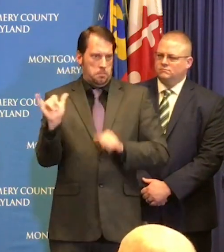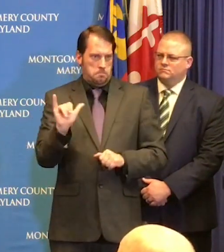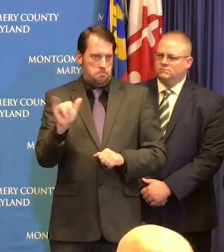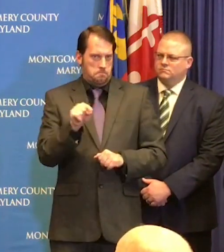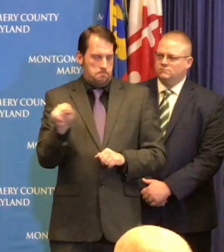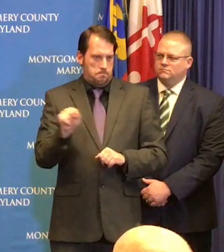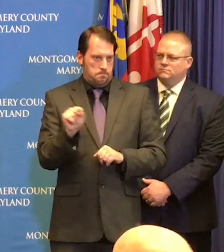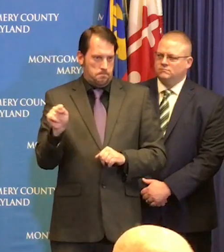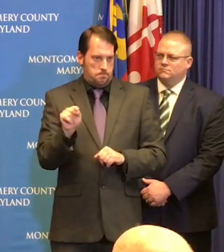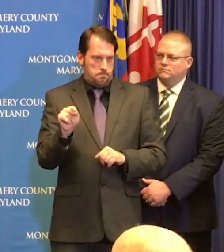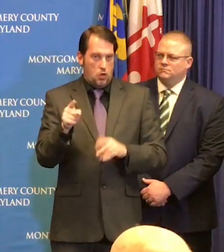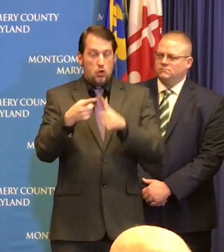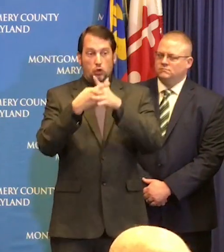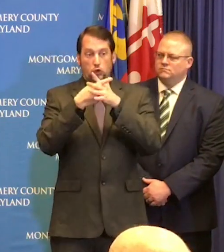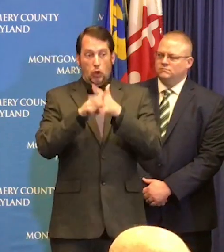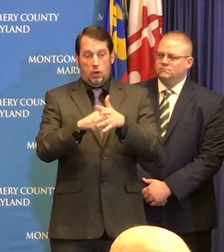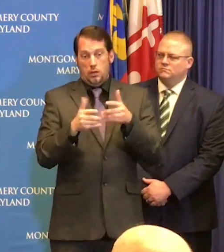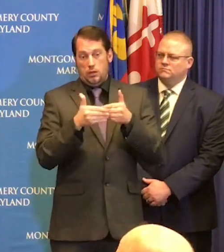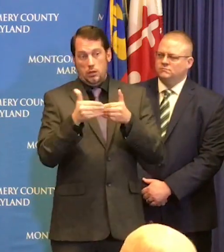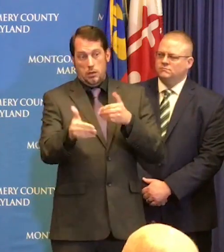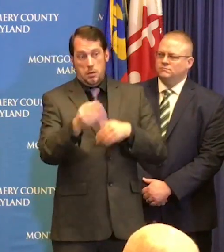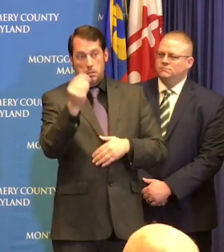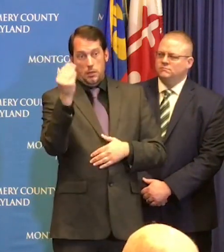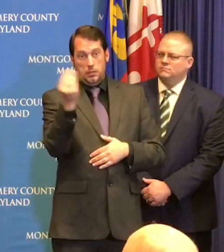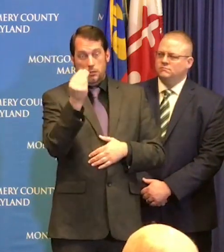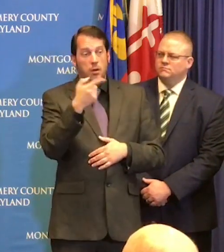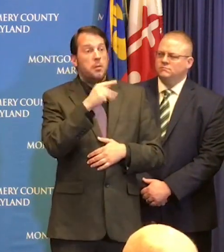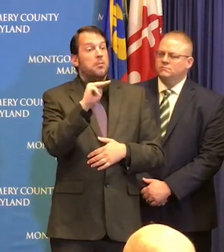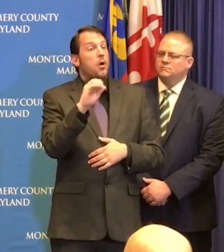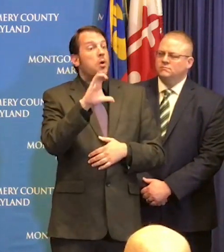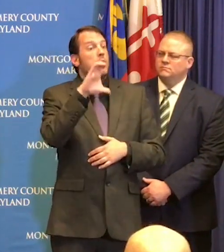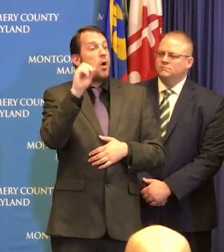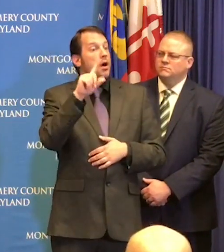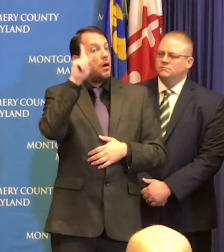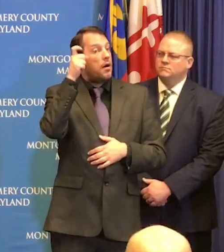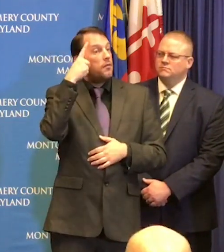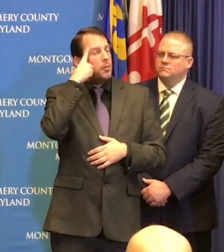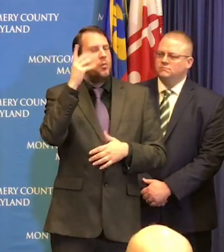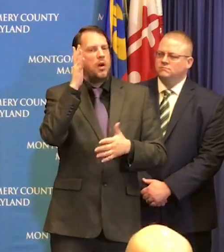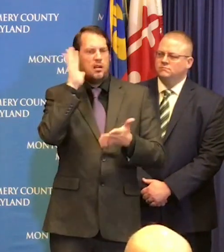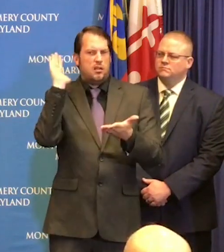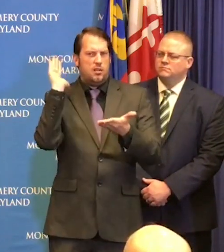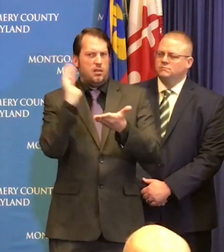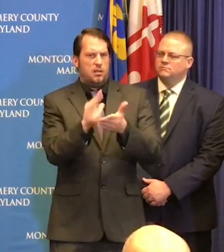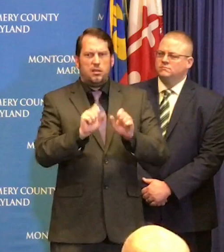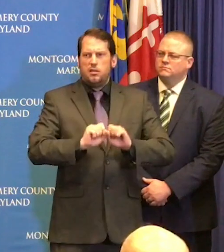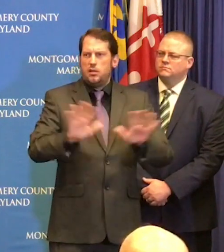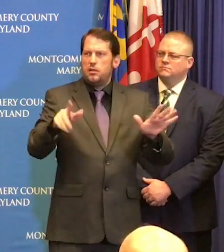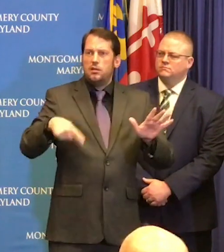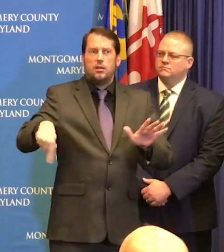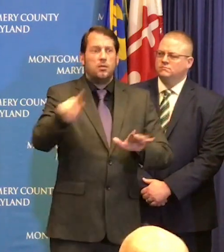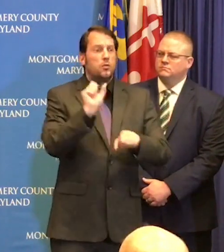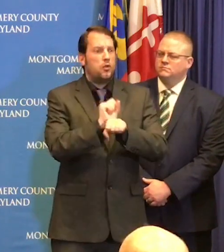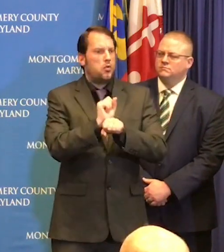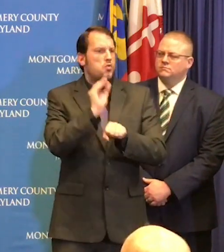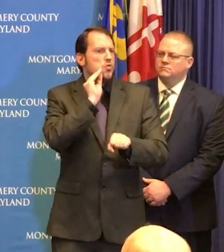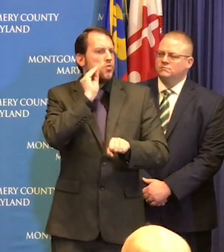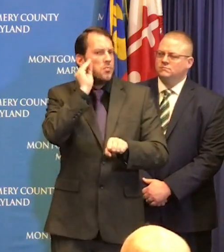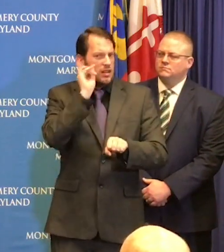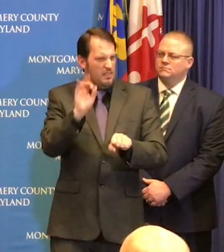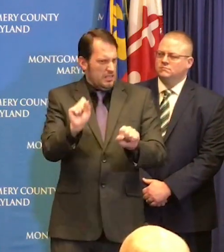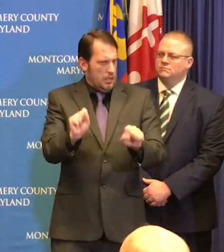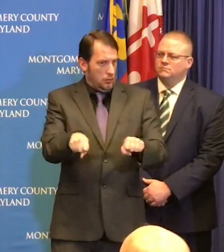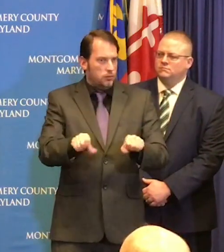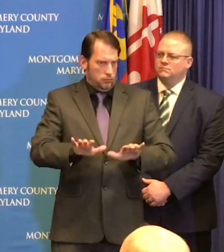to a telework schedule for all employees who can and take other social distancing and other protective measures for